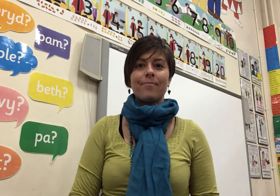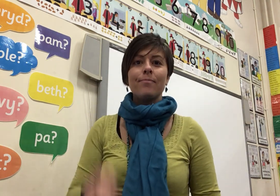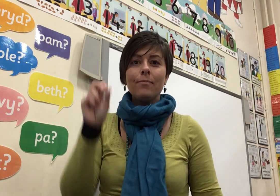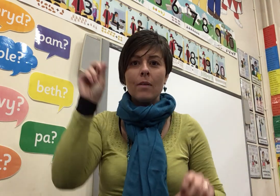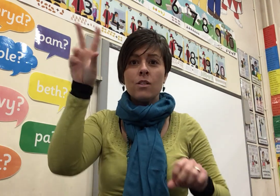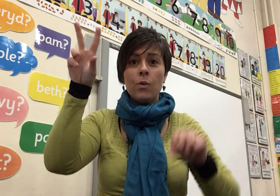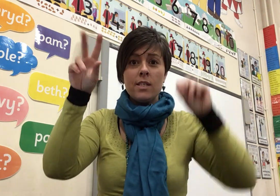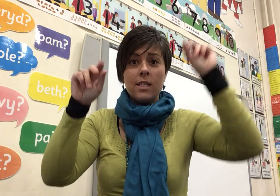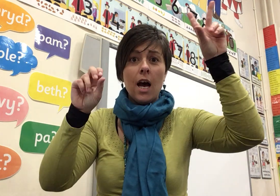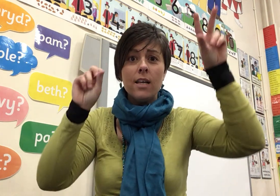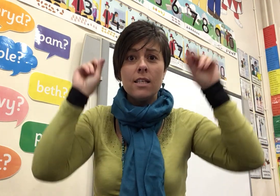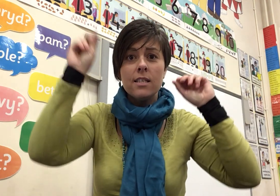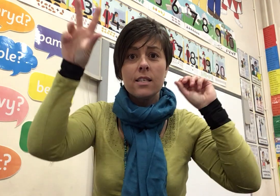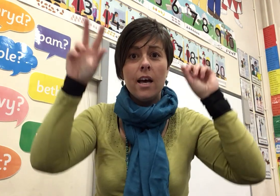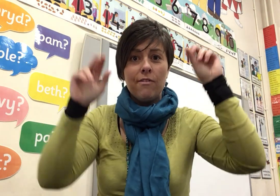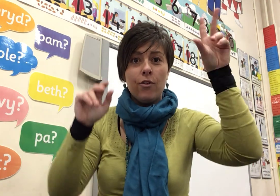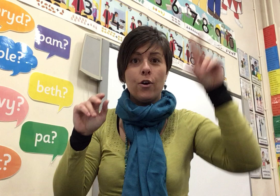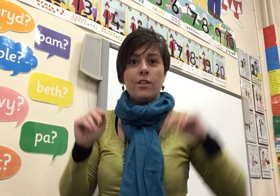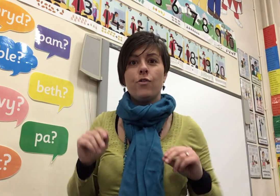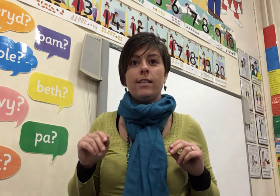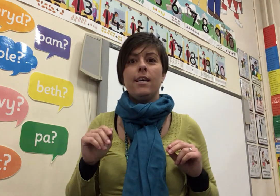So the stars in the sky first, ready?